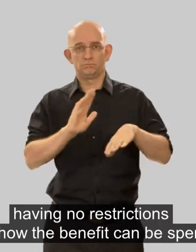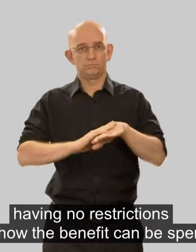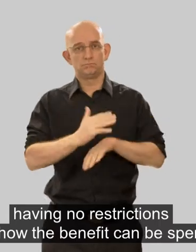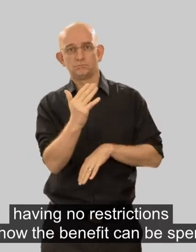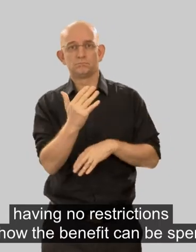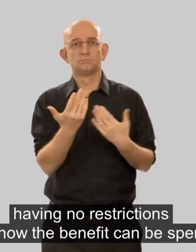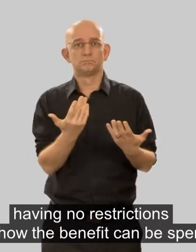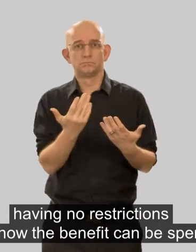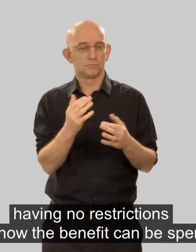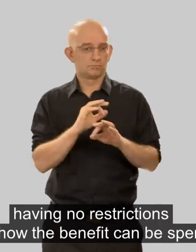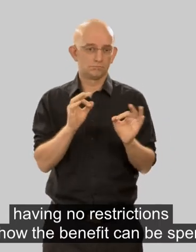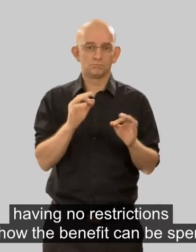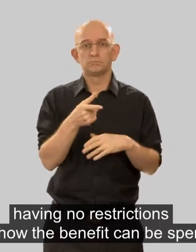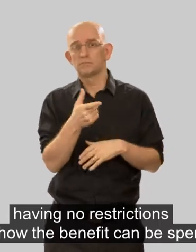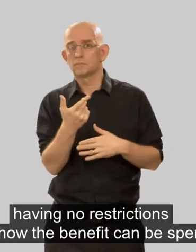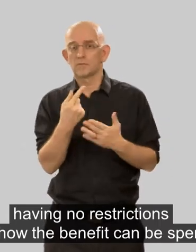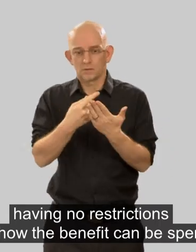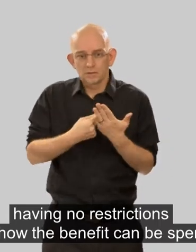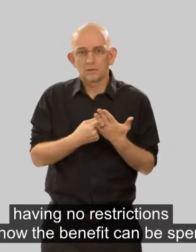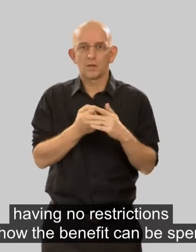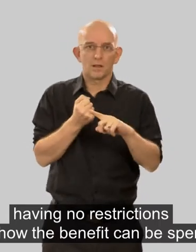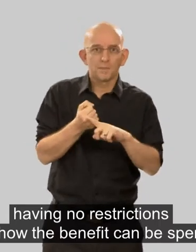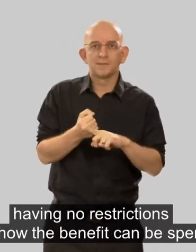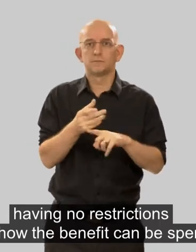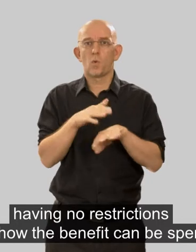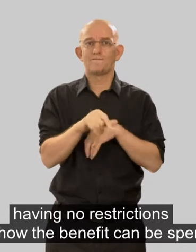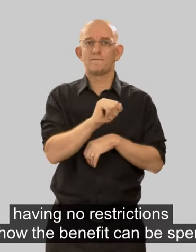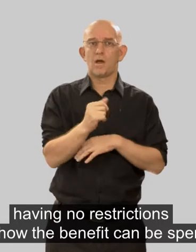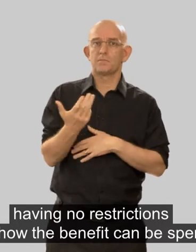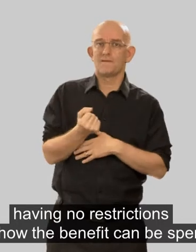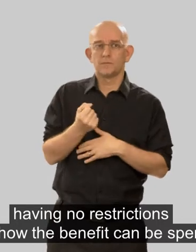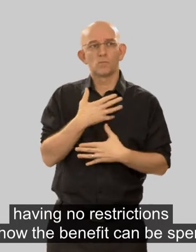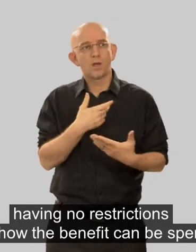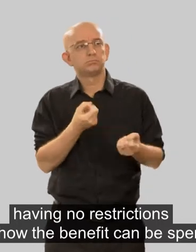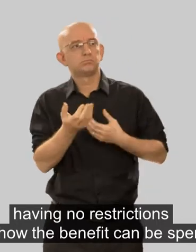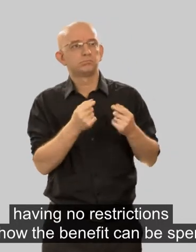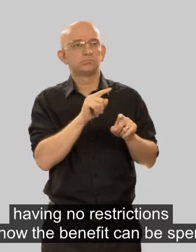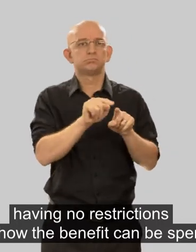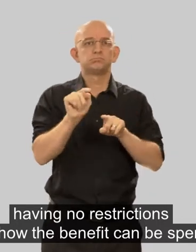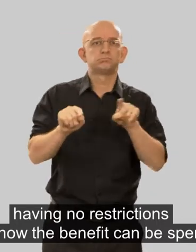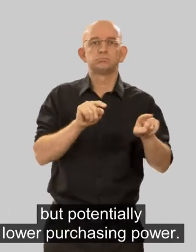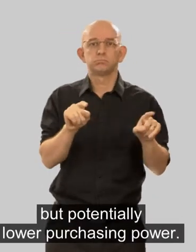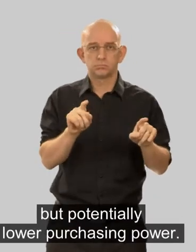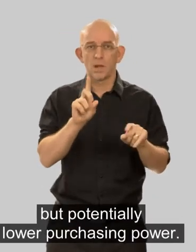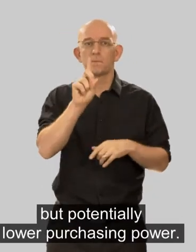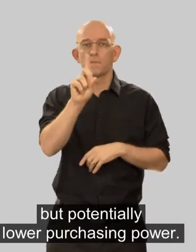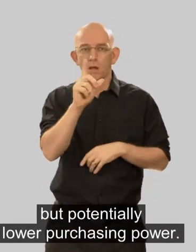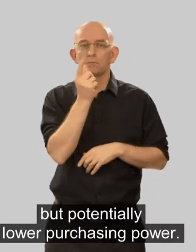Having no restrictions on how the benefit can be spent but potentially lower